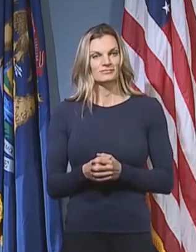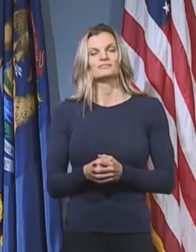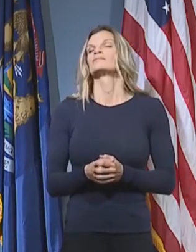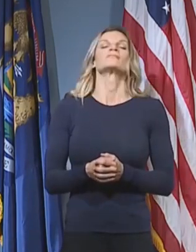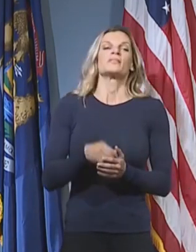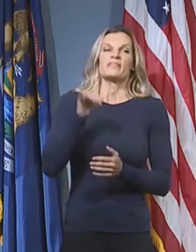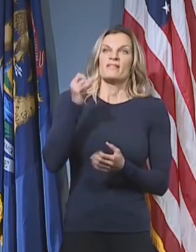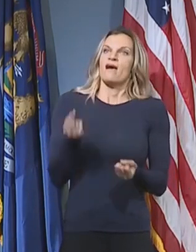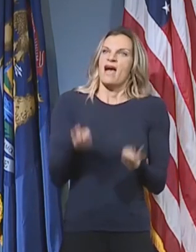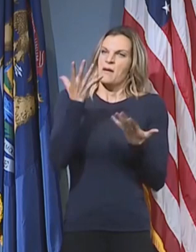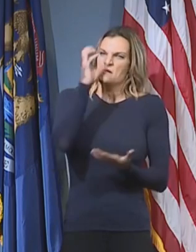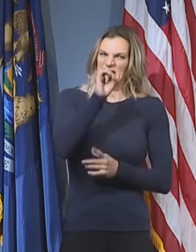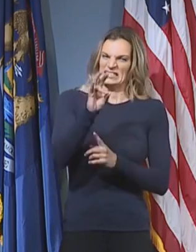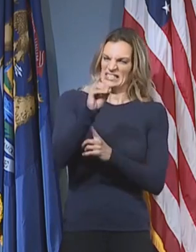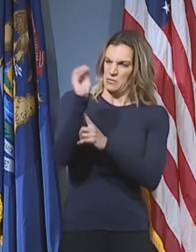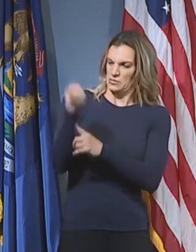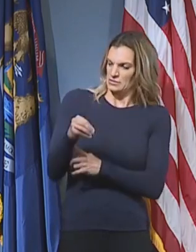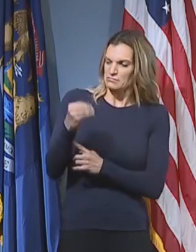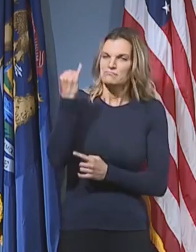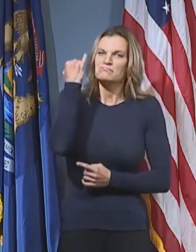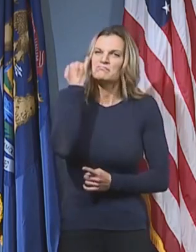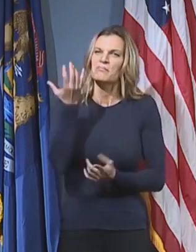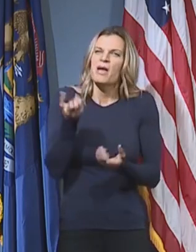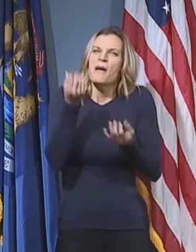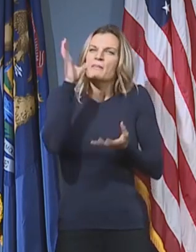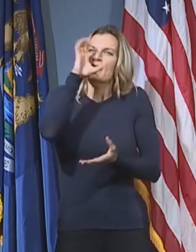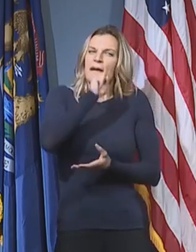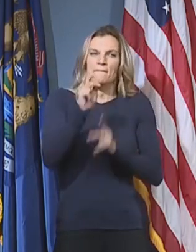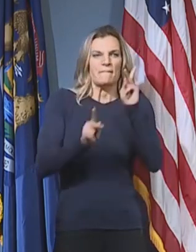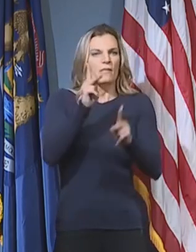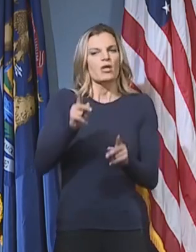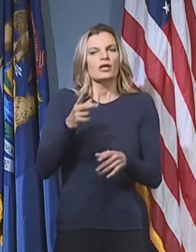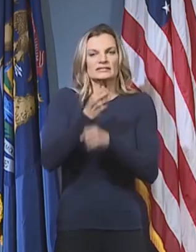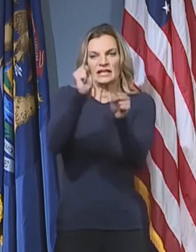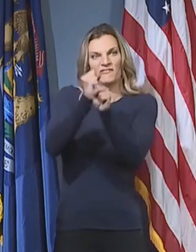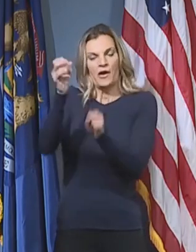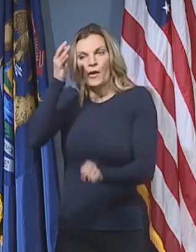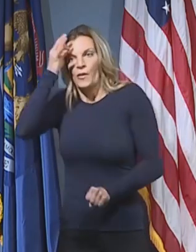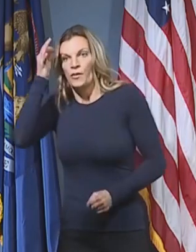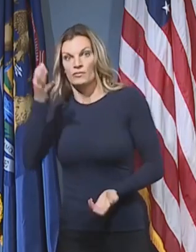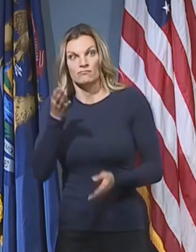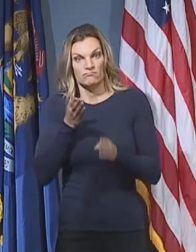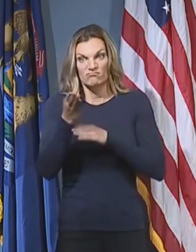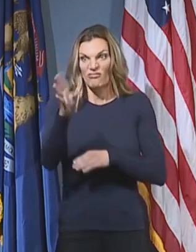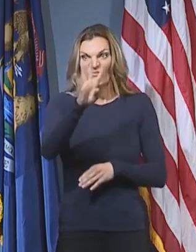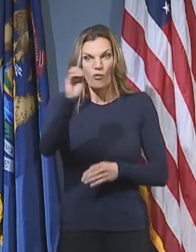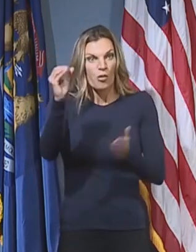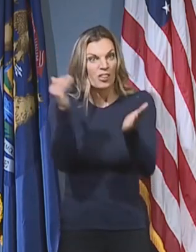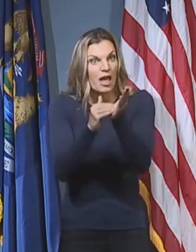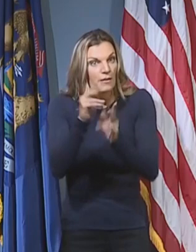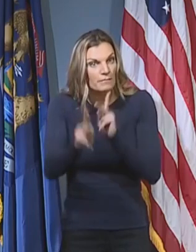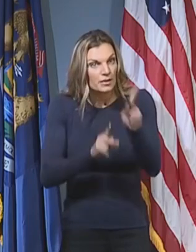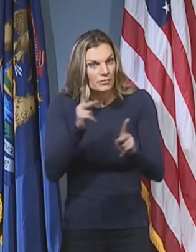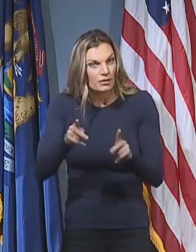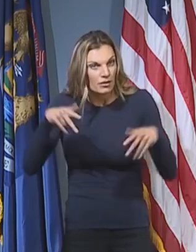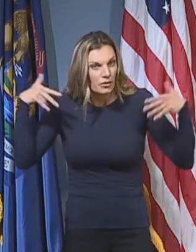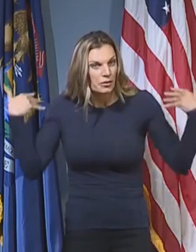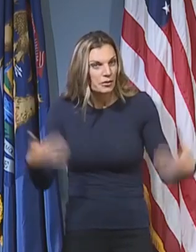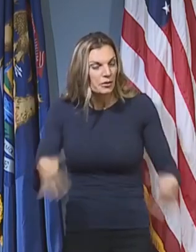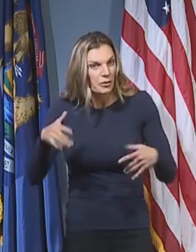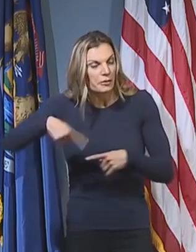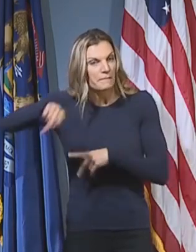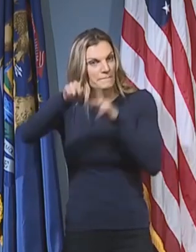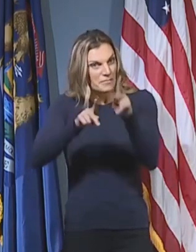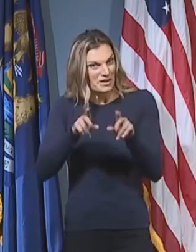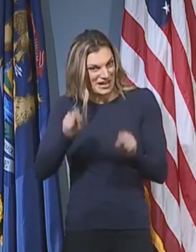,000 American lives would be spared nationwide if 95 percent of us wore a mask. And last Monday the